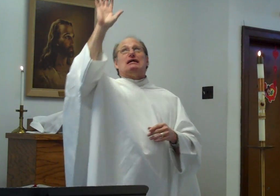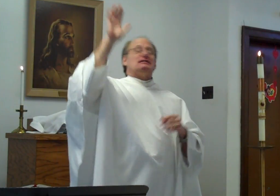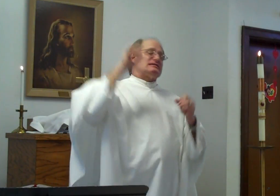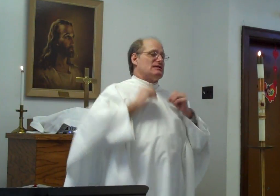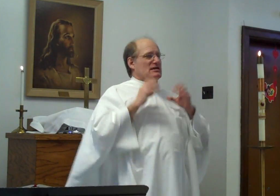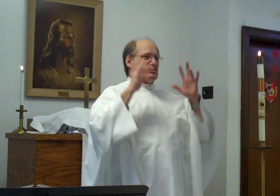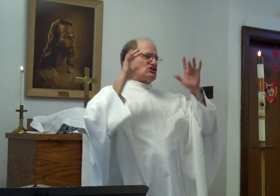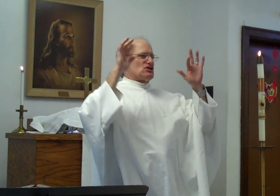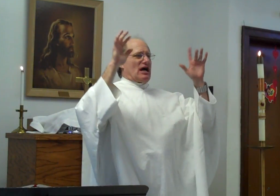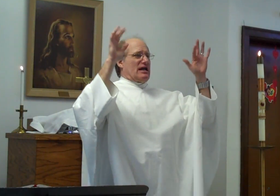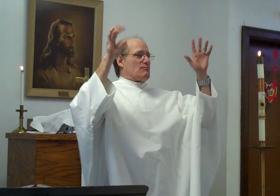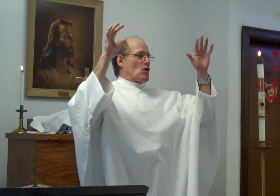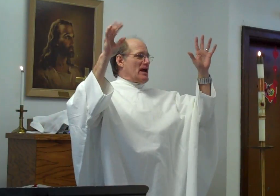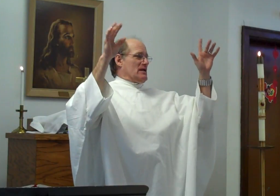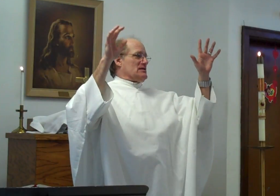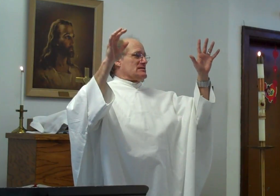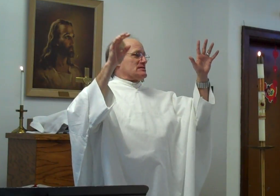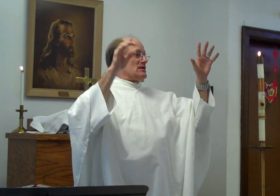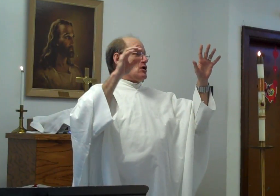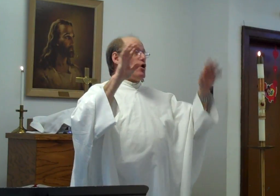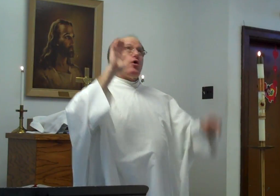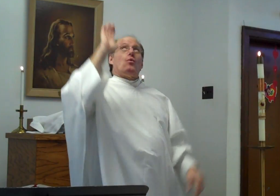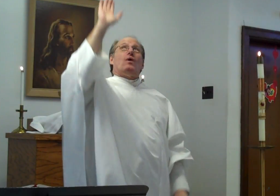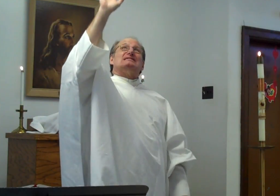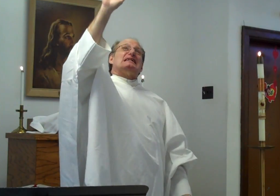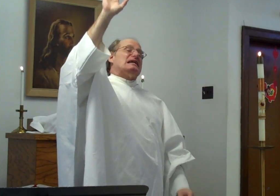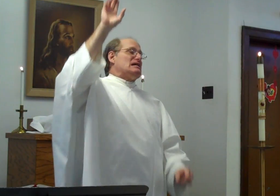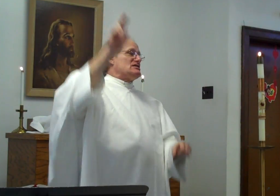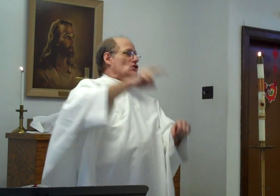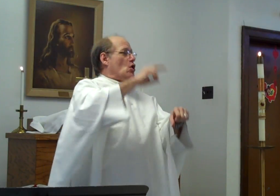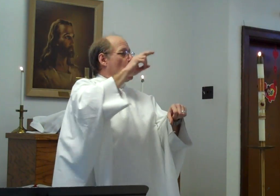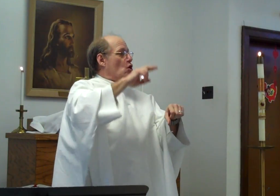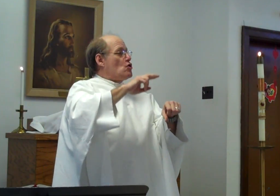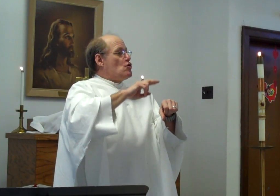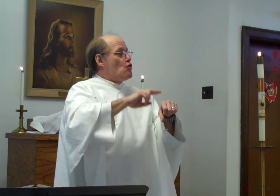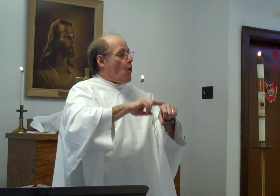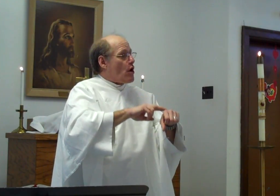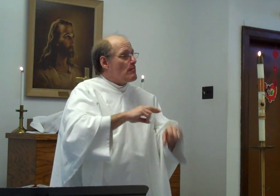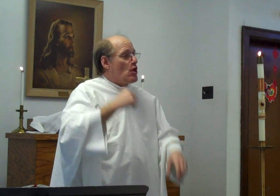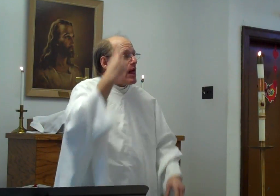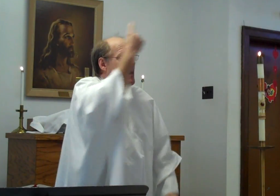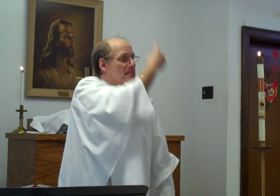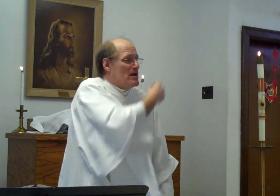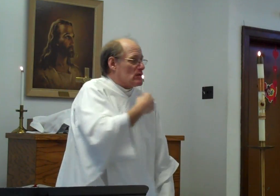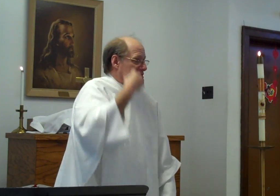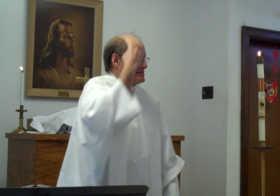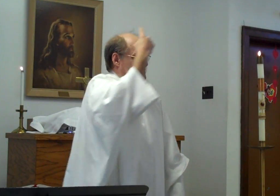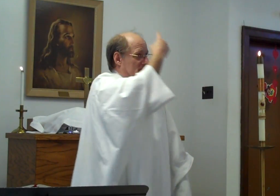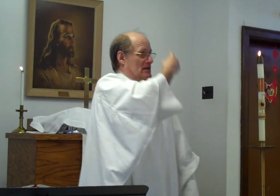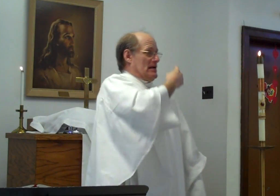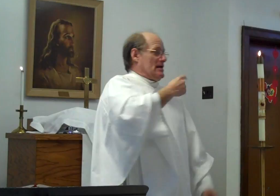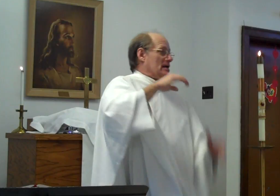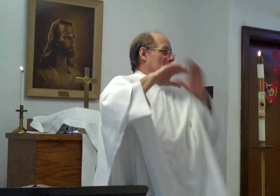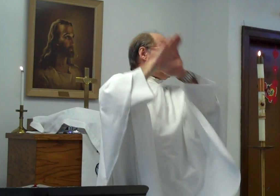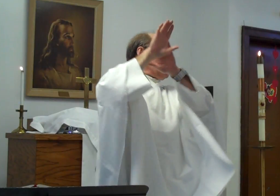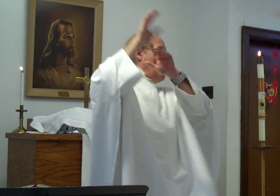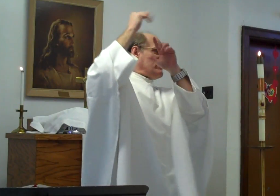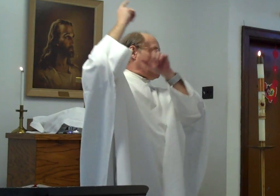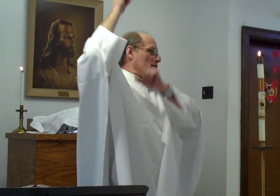His. Shining. Brightness. Was. His. Normal. Appearance. In. Heaven.